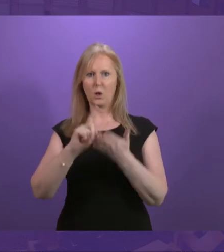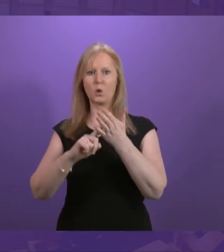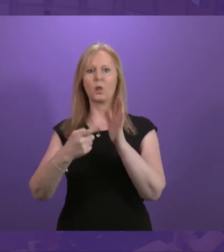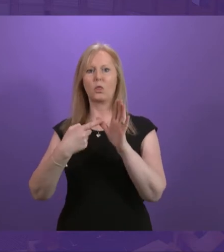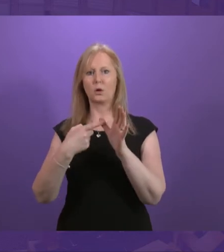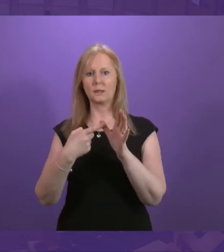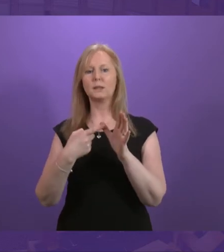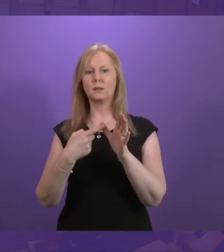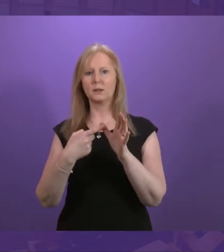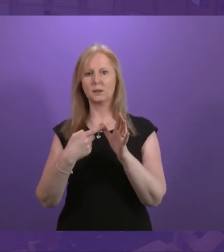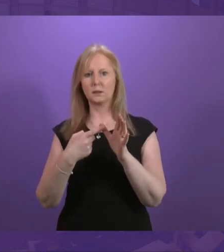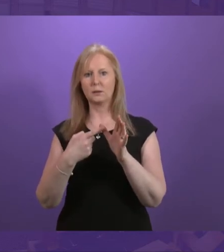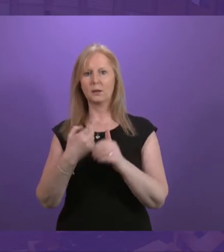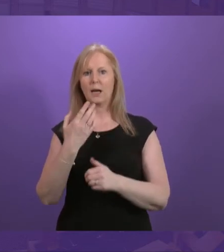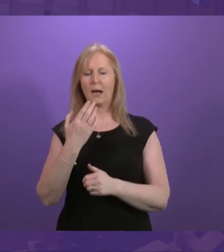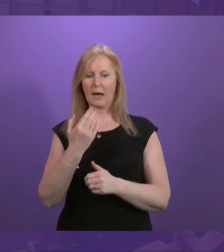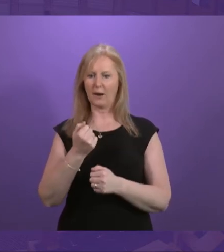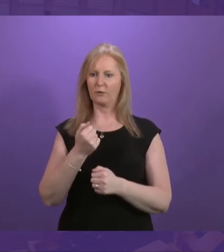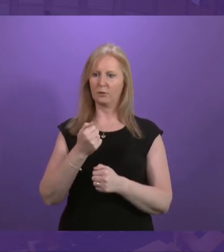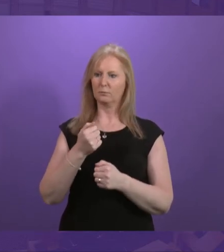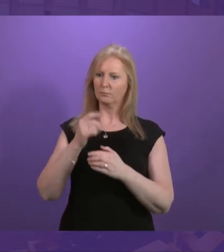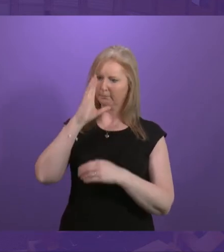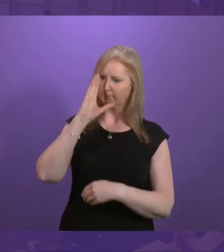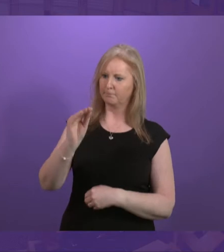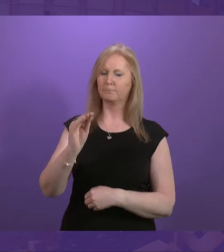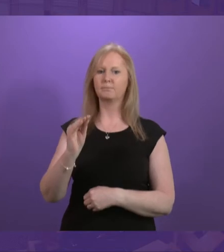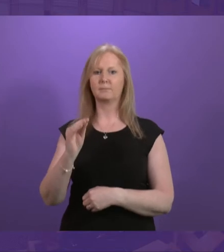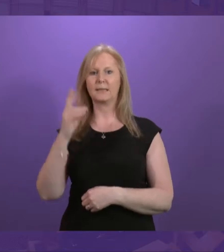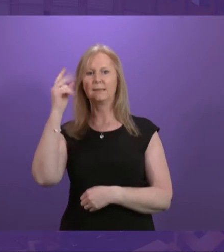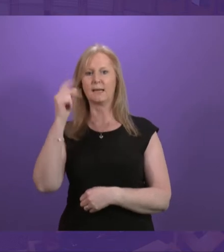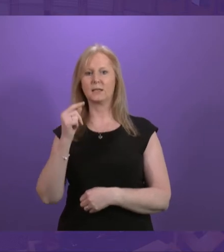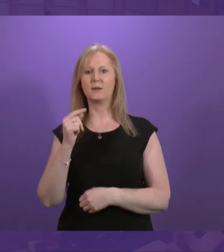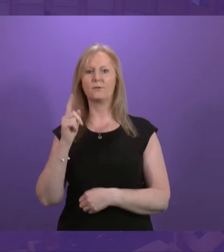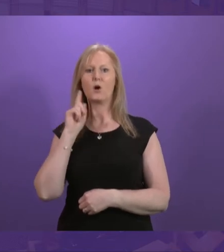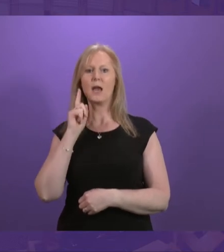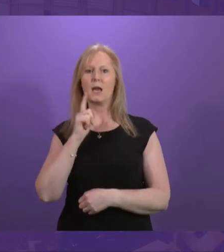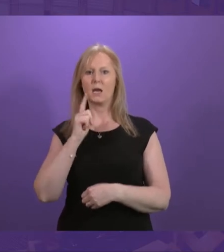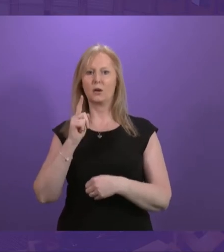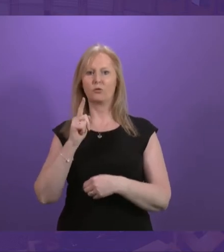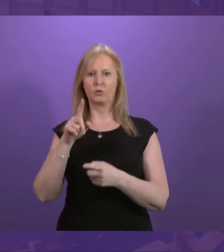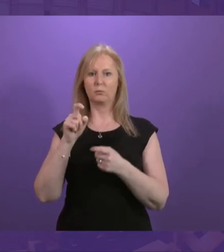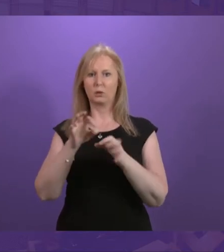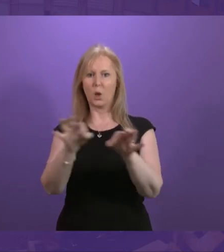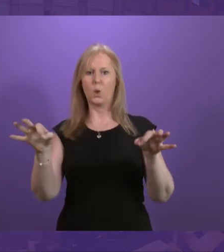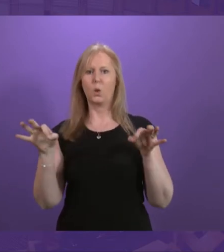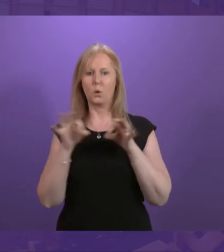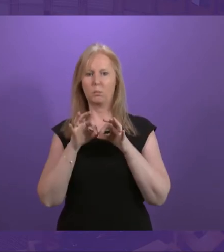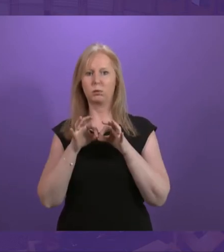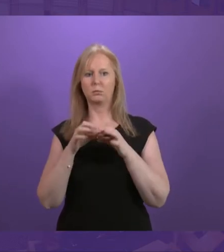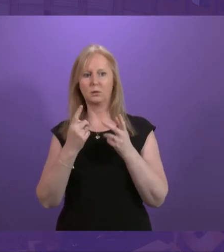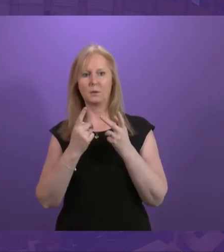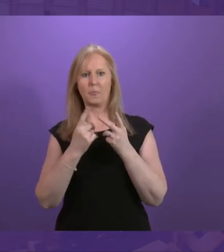authority requires taxes to have a hearing loop in their vehicles while no local authority